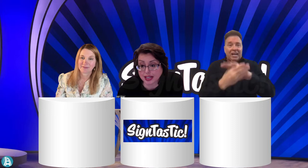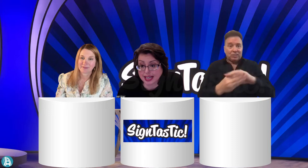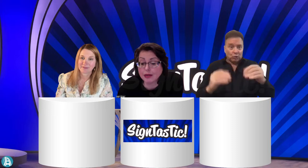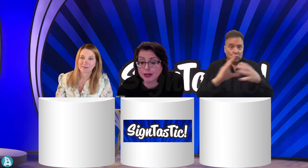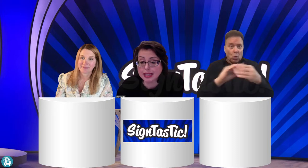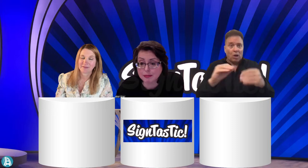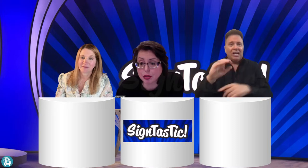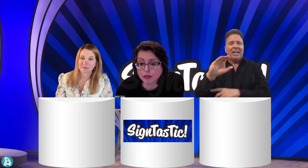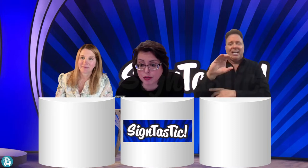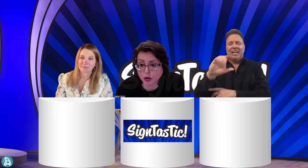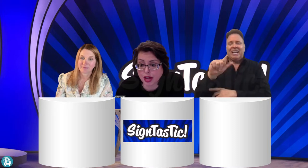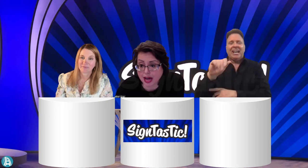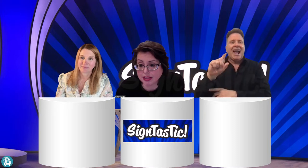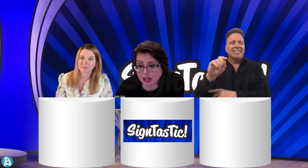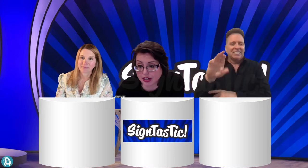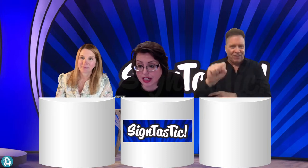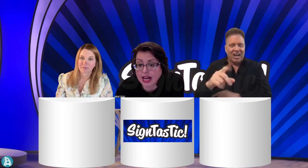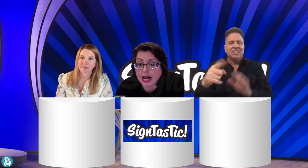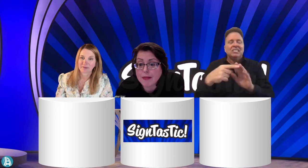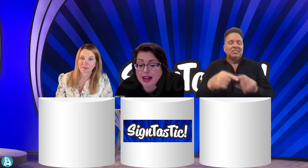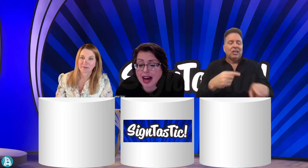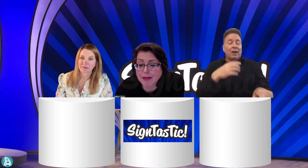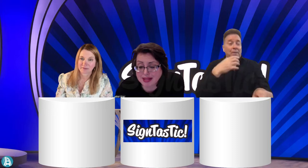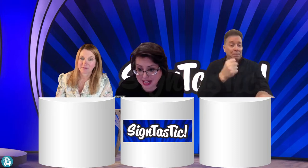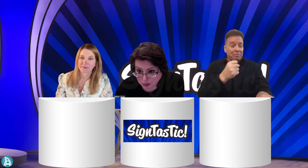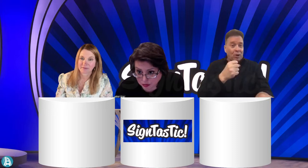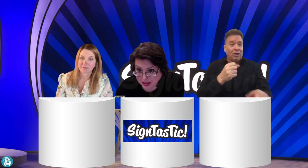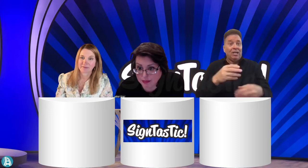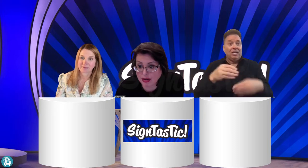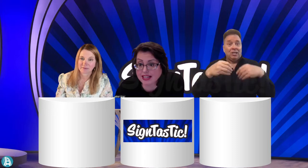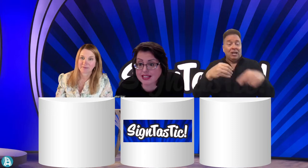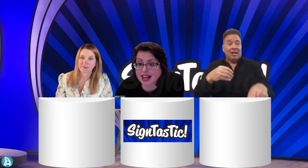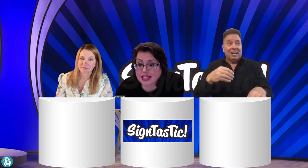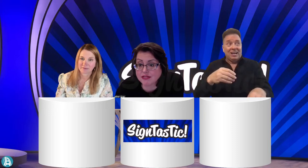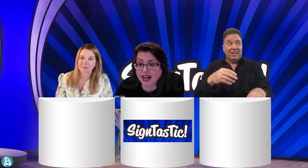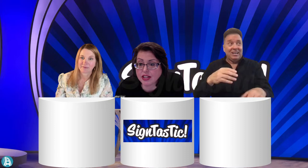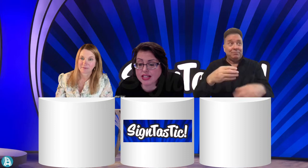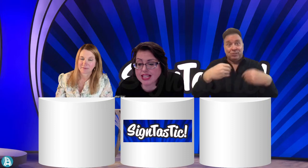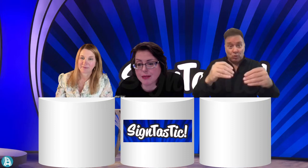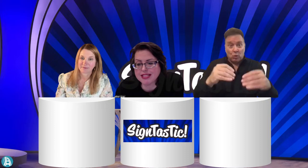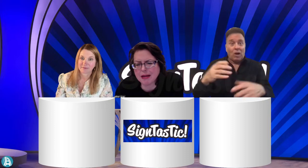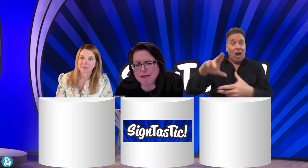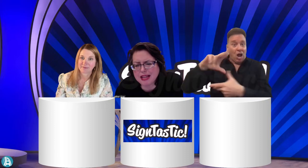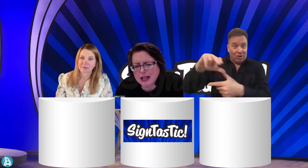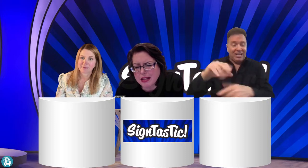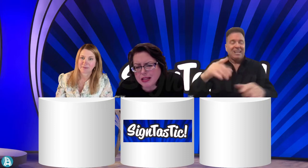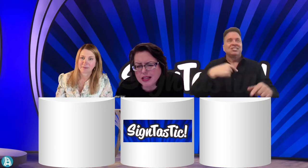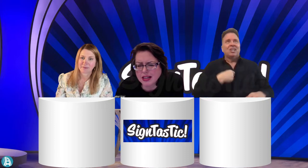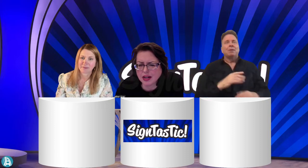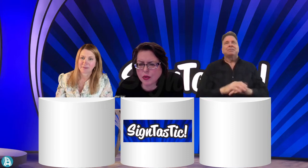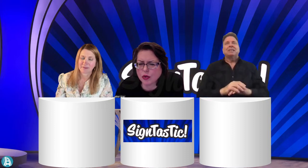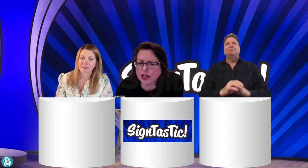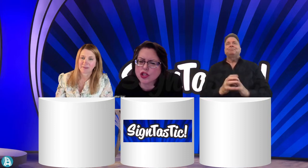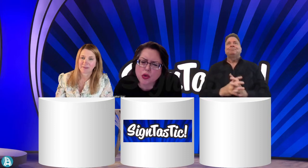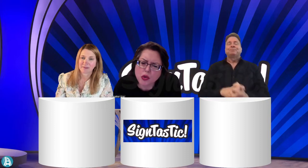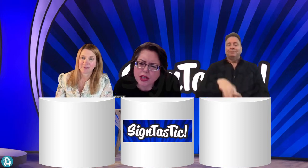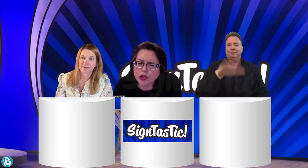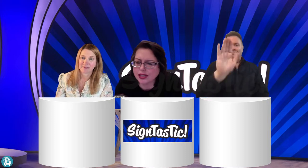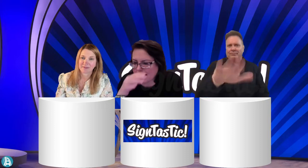and it really improved their vocabulary. They would really practice classifiers. Like they would say milk or a store and a hurricane.